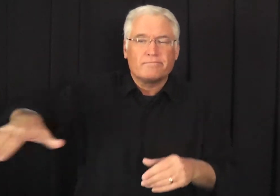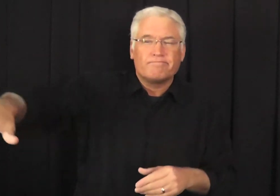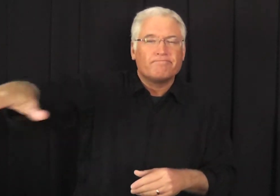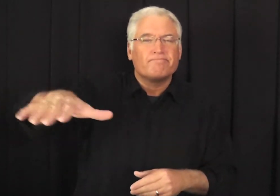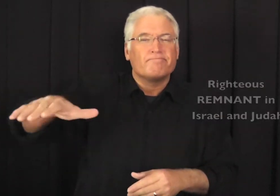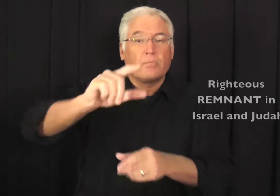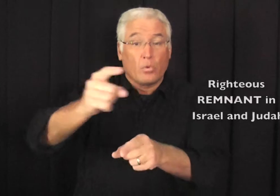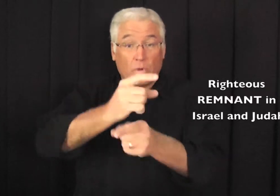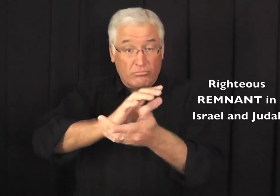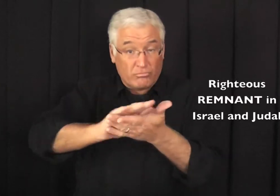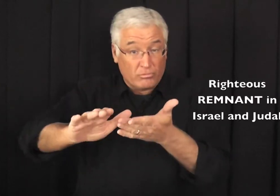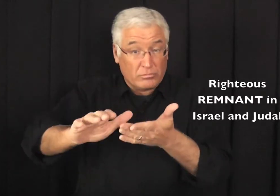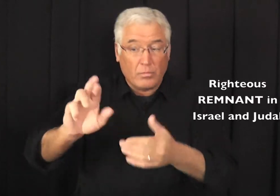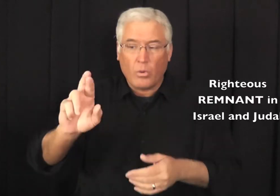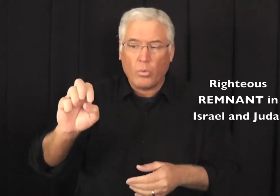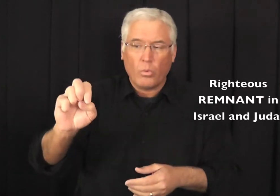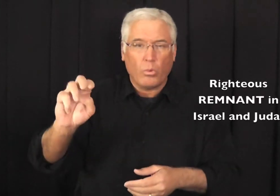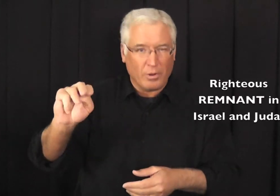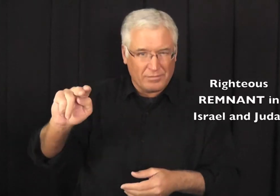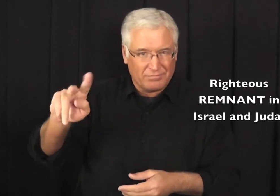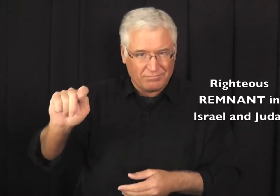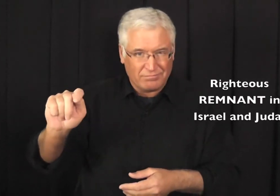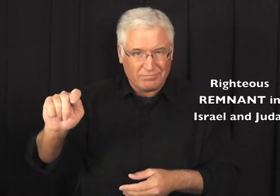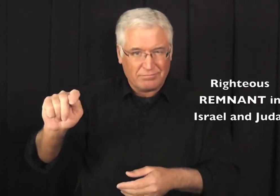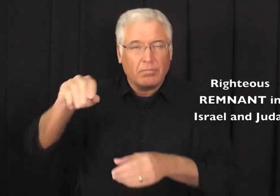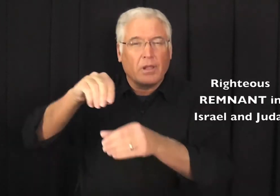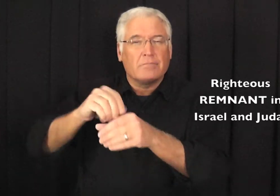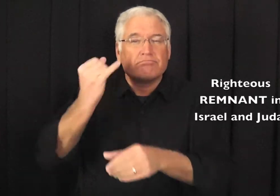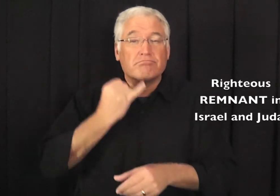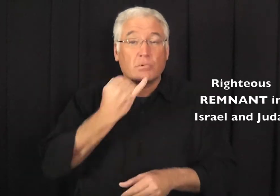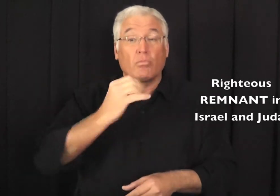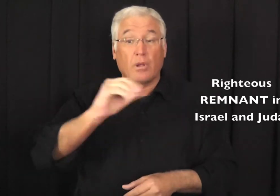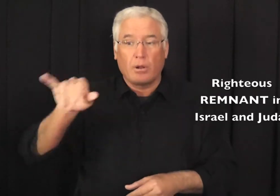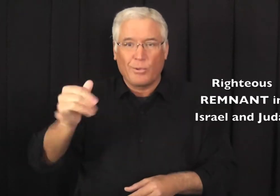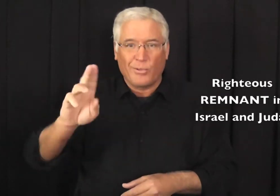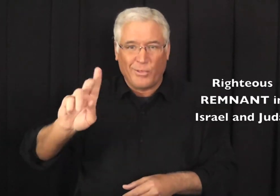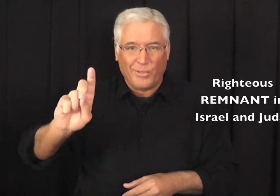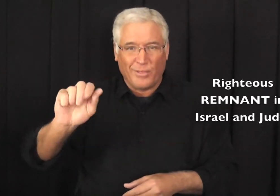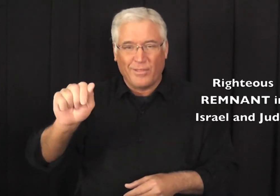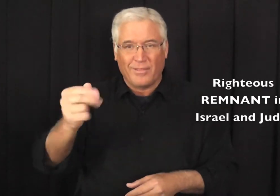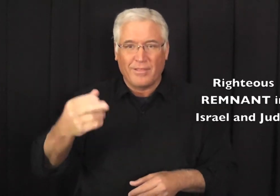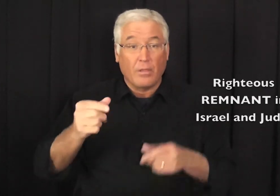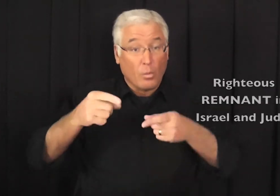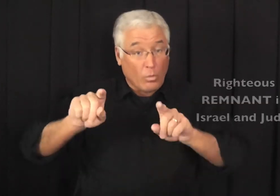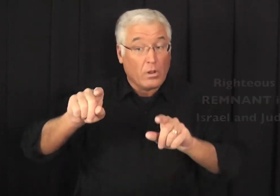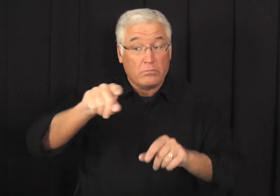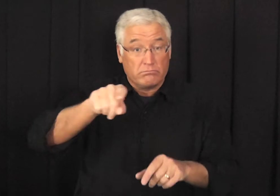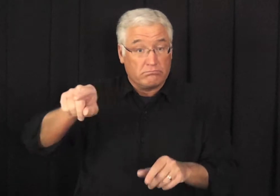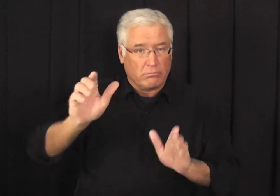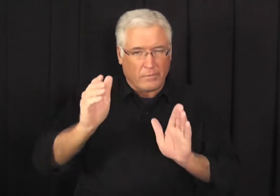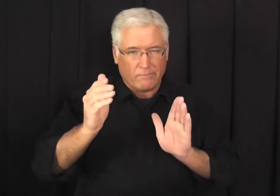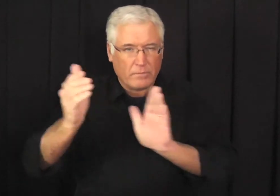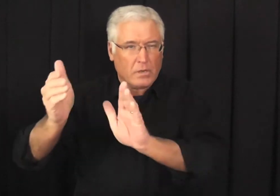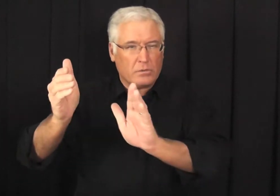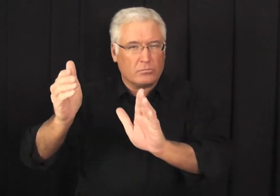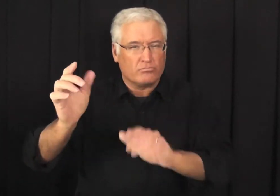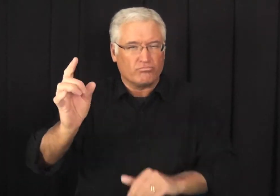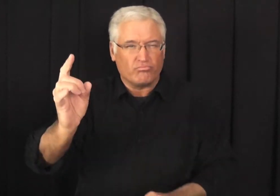details of these, the encouragement to the righteous remnant in Israel and in Judah. And we've been learning